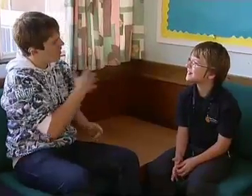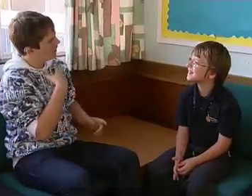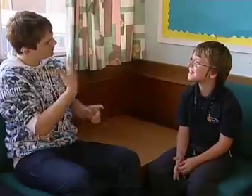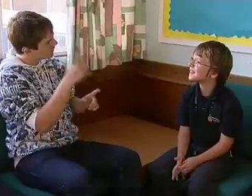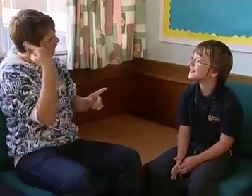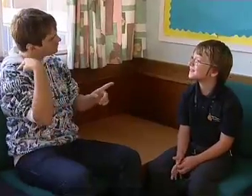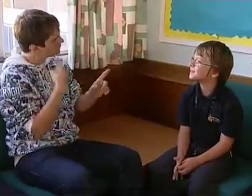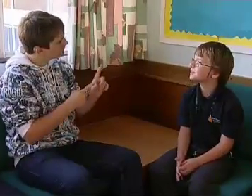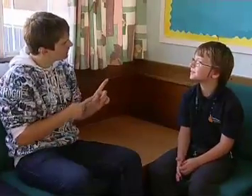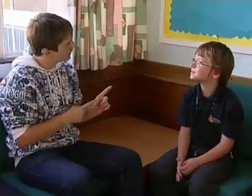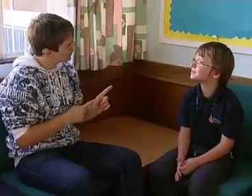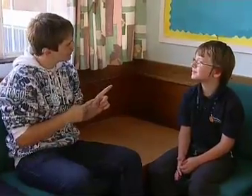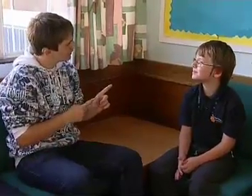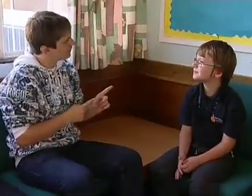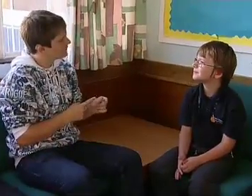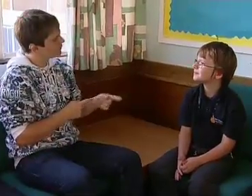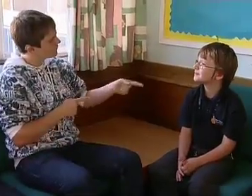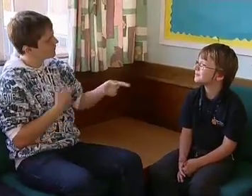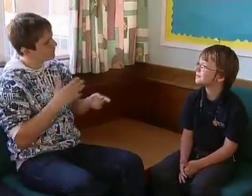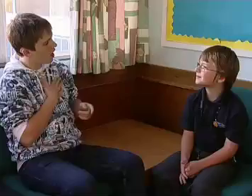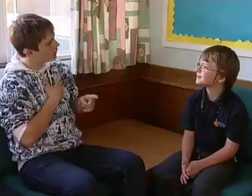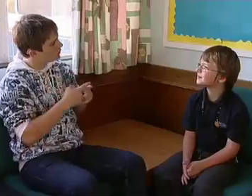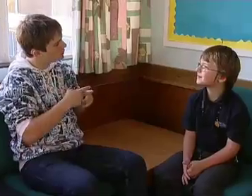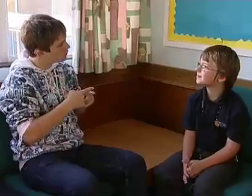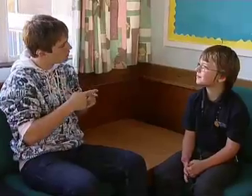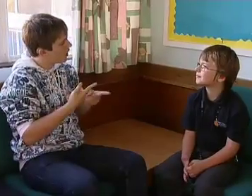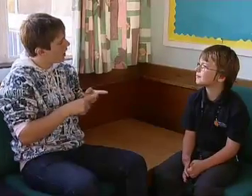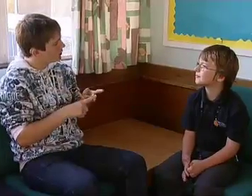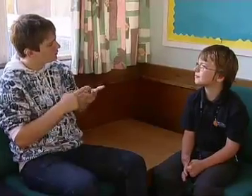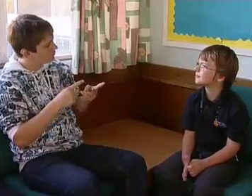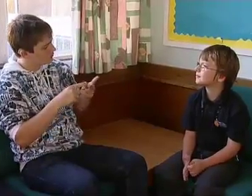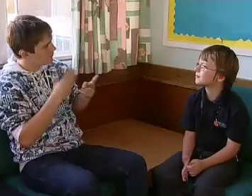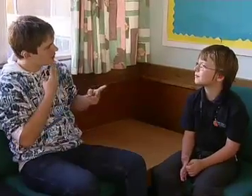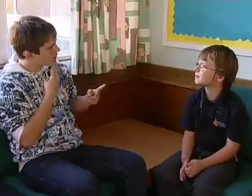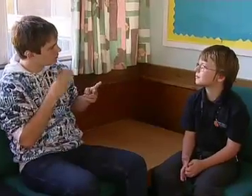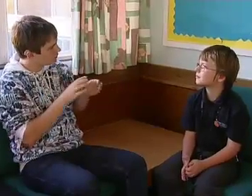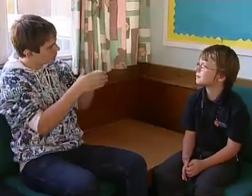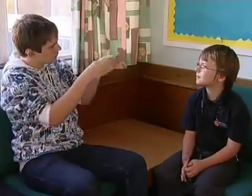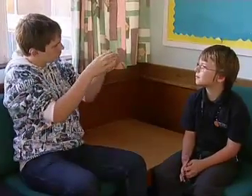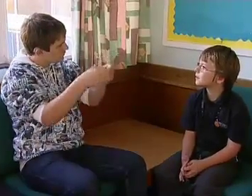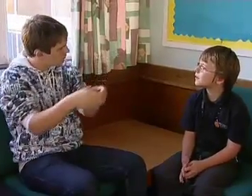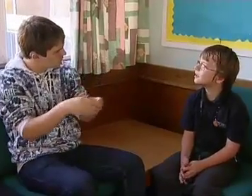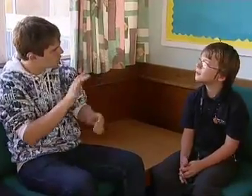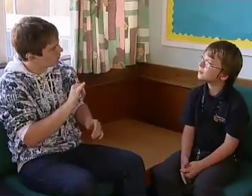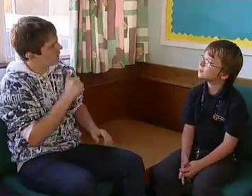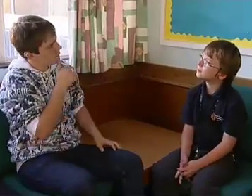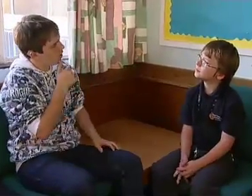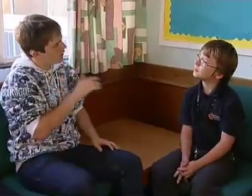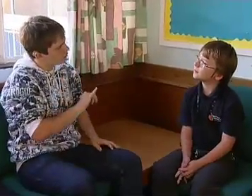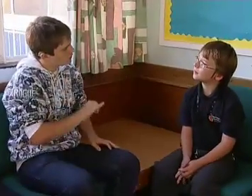Can I ask you something? Do you remember last year? Did you like English and Maths? You were in different groups, weren't you? Which did you